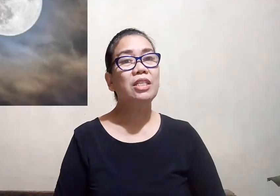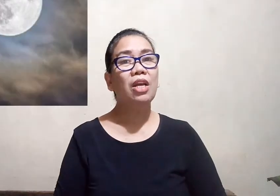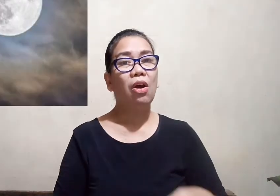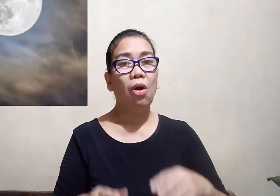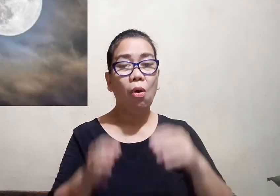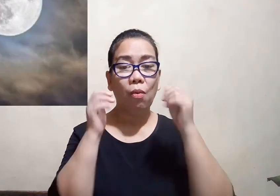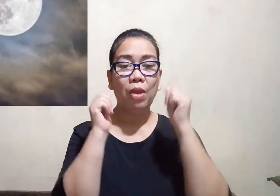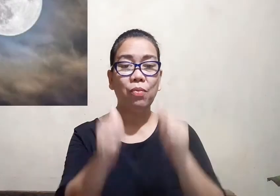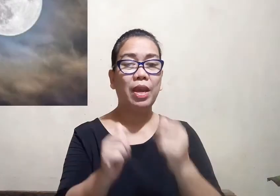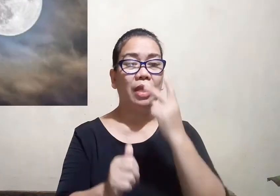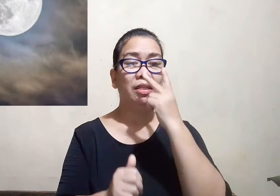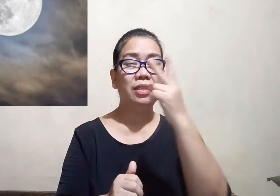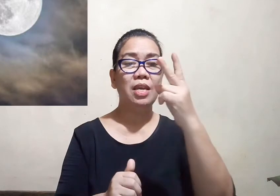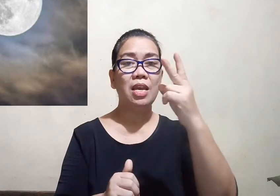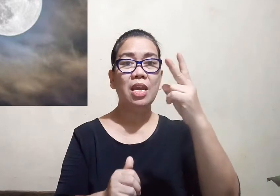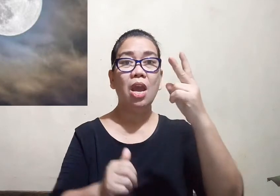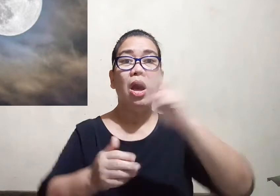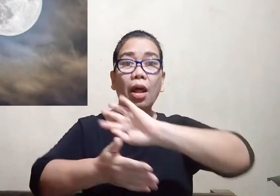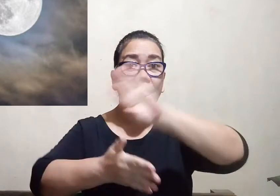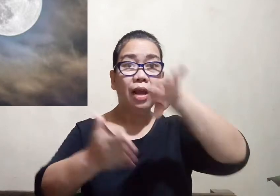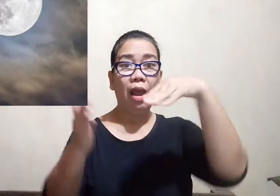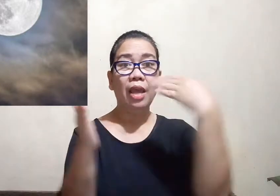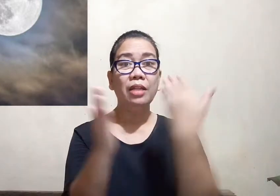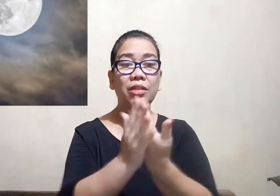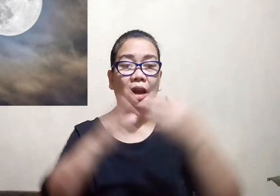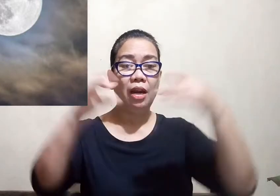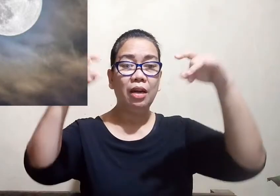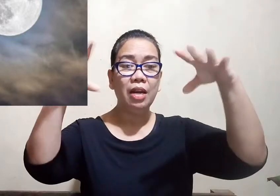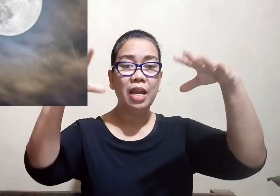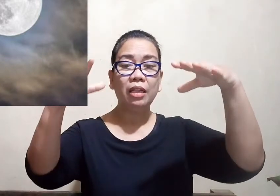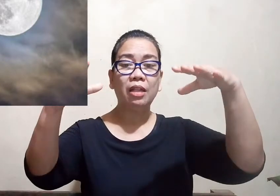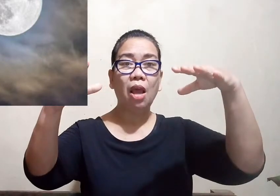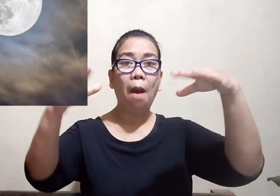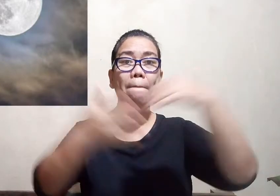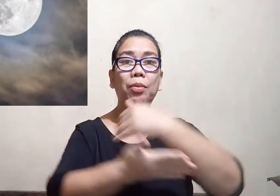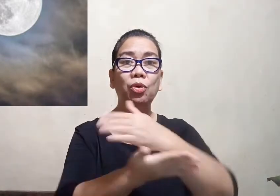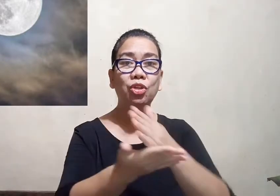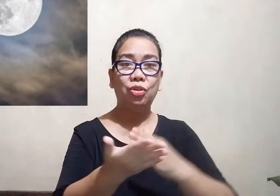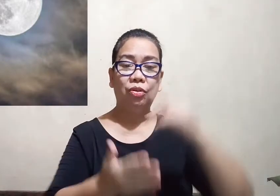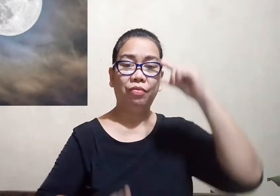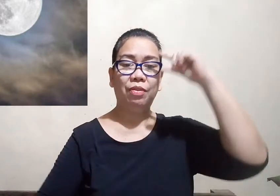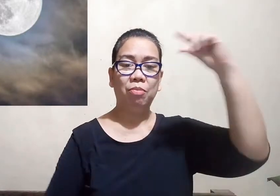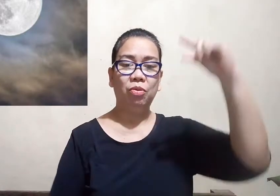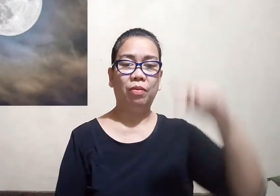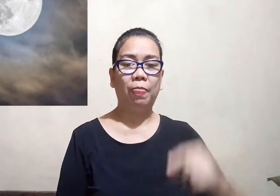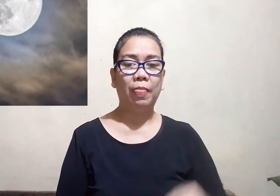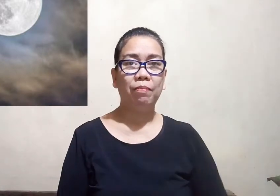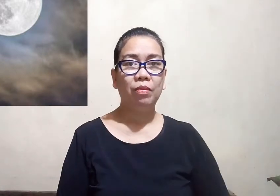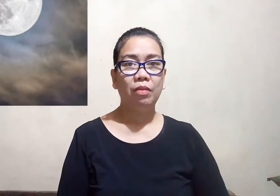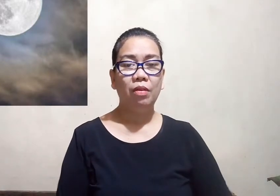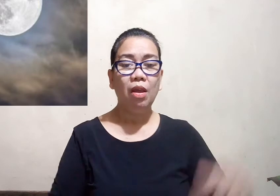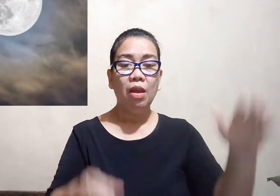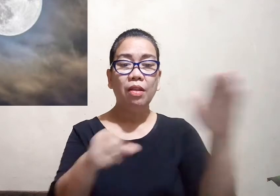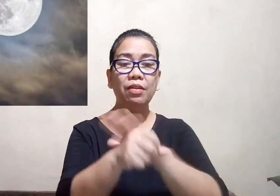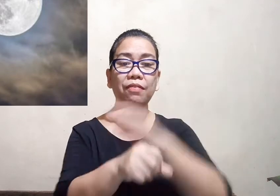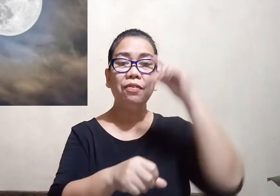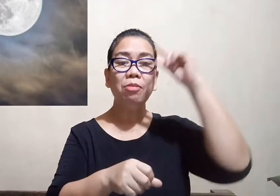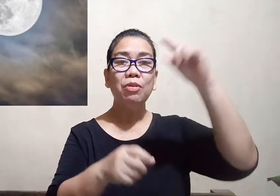when we can see the entire lit portion of the moon the full moon